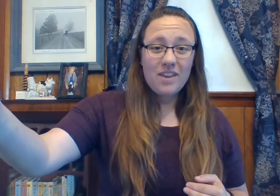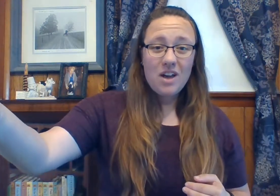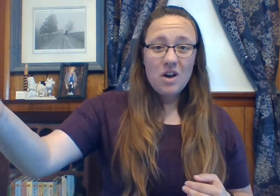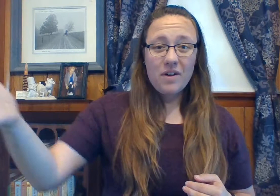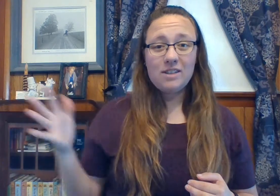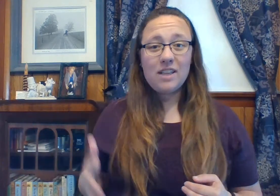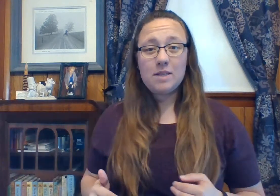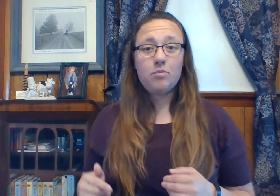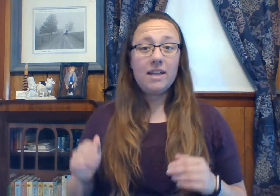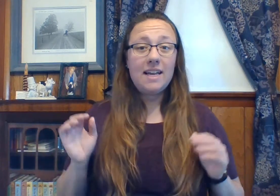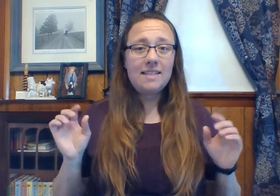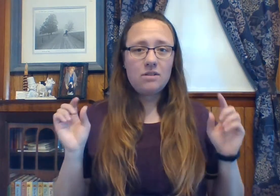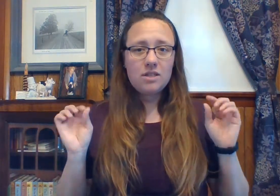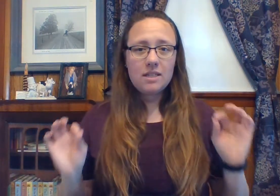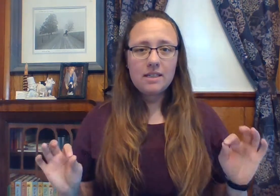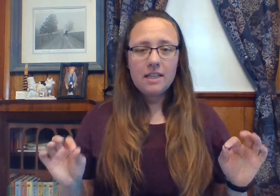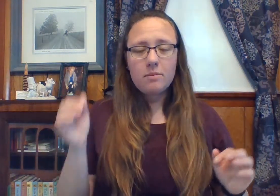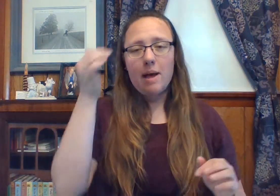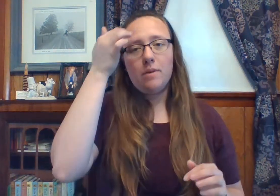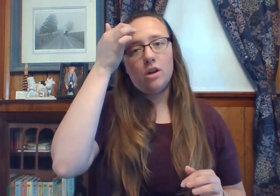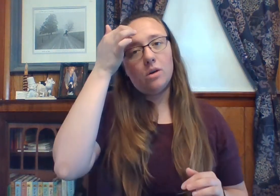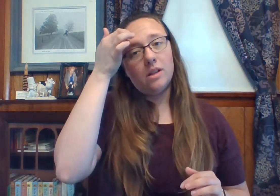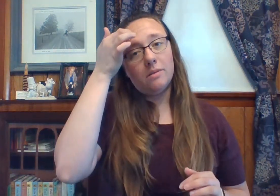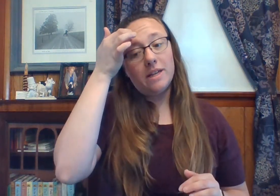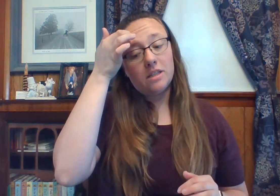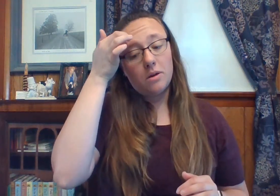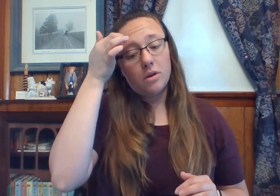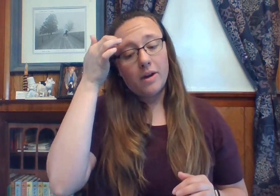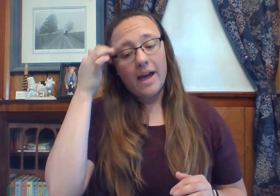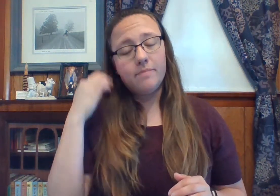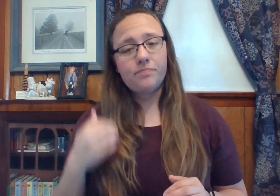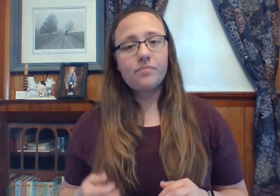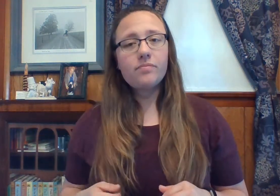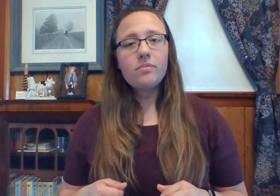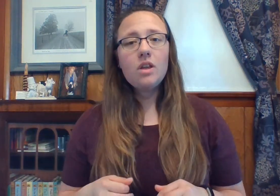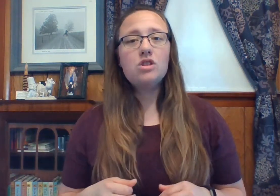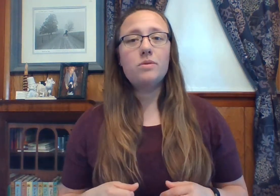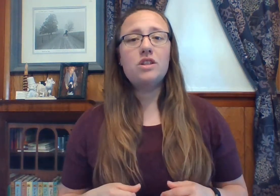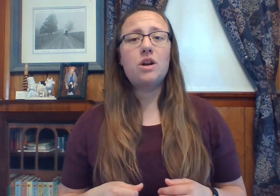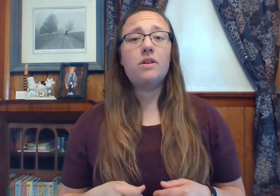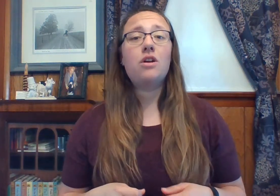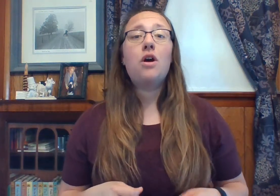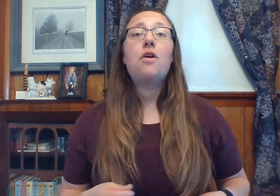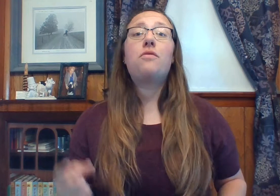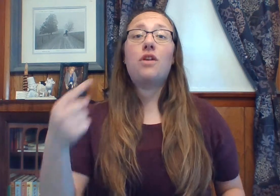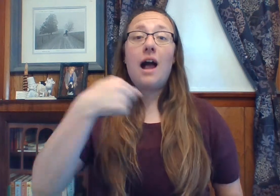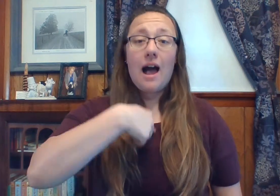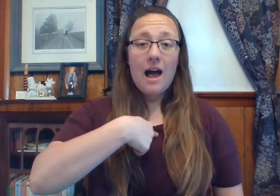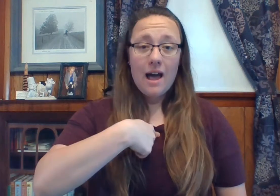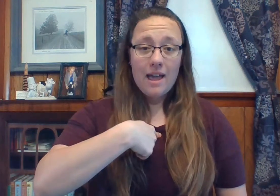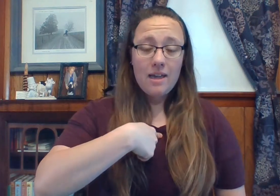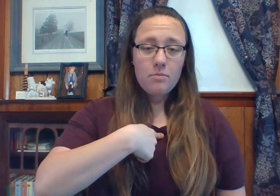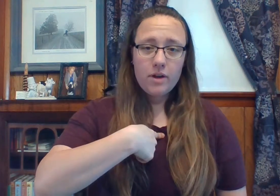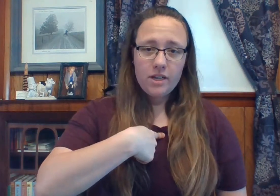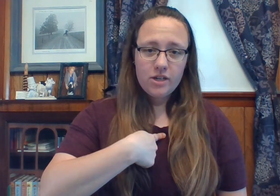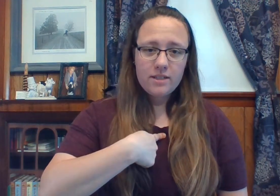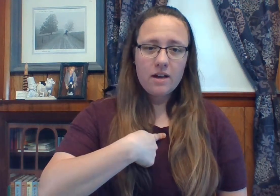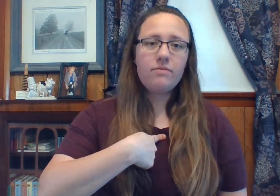Okay. So let's break that down just a little bit. I'm going to go a little bit slower. Okay. So we're going to start with for I pointing to yourself.